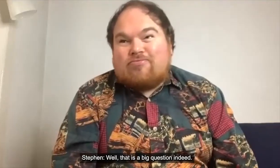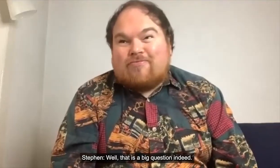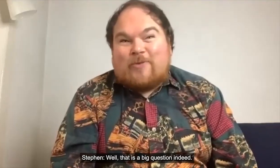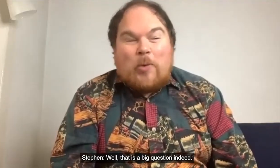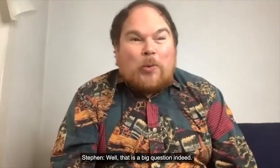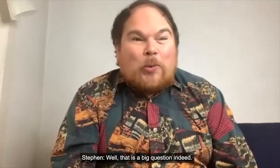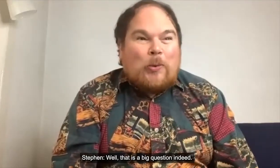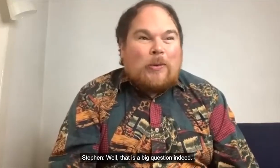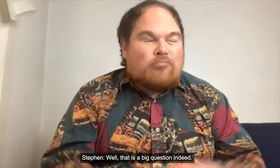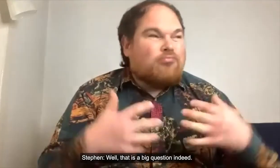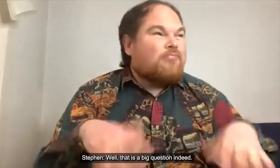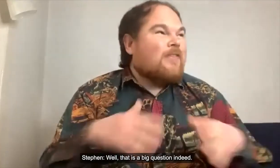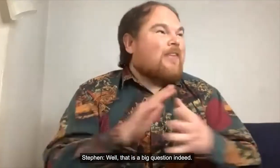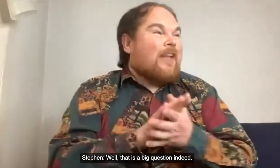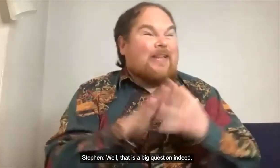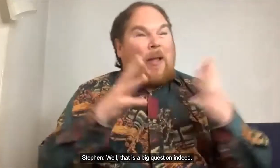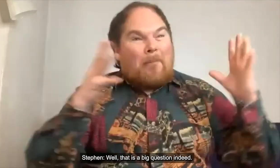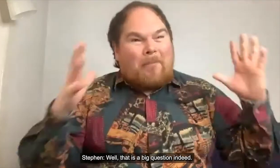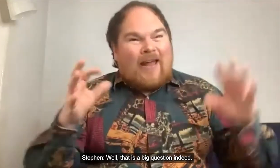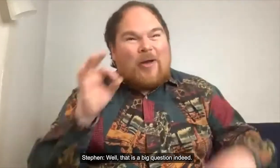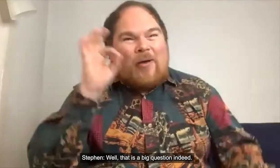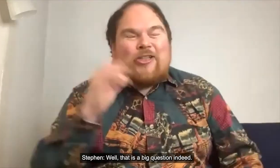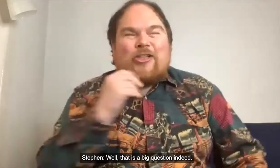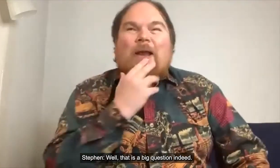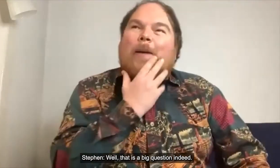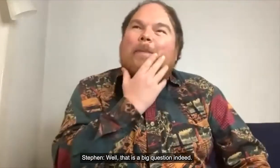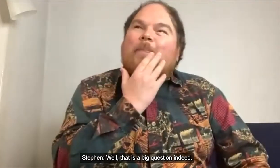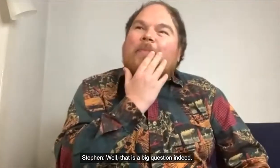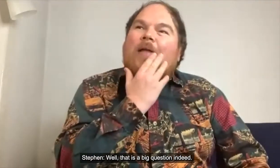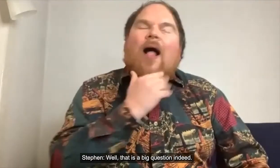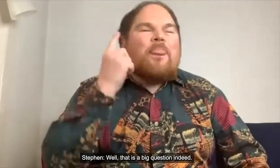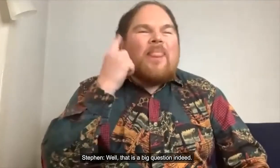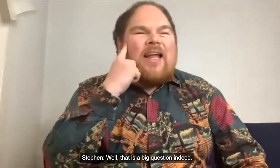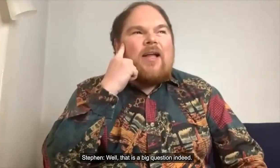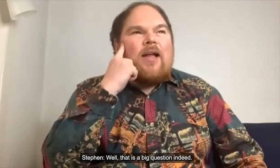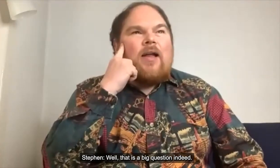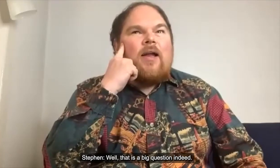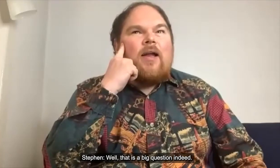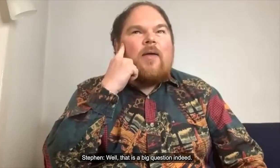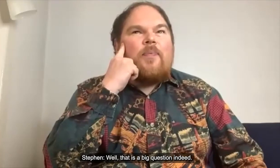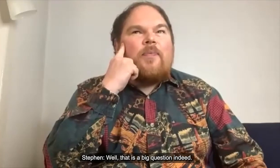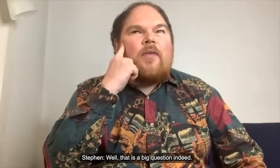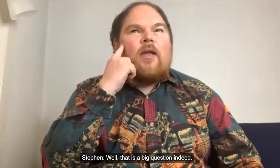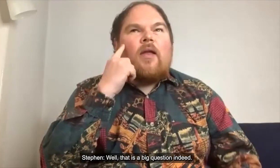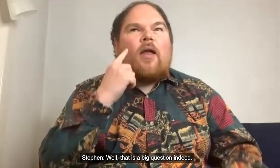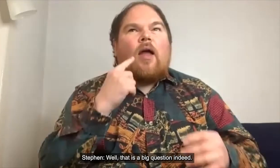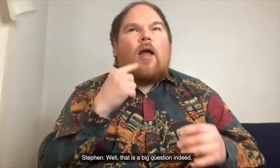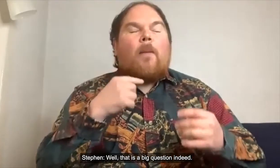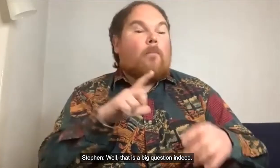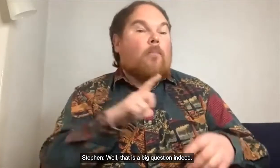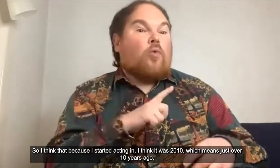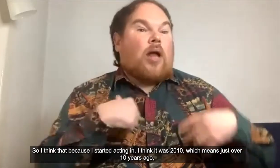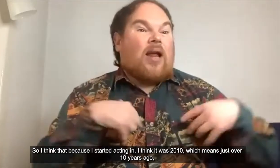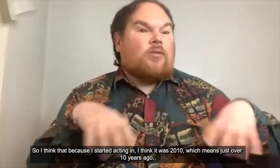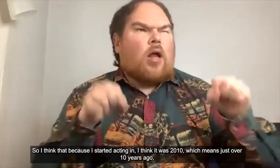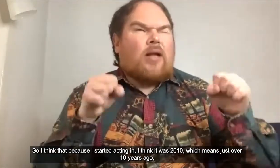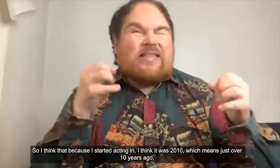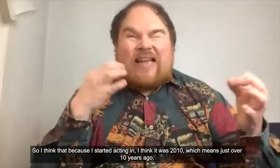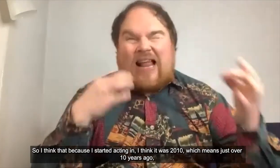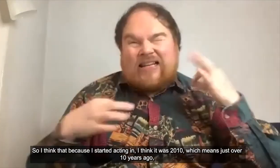oh well that is a big question indeed so I think that